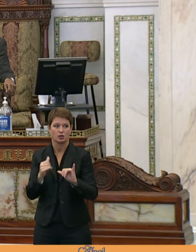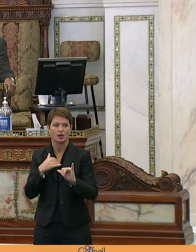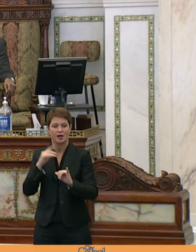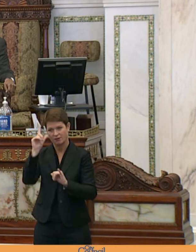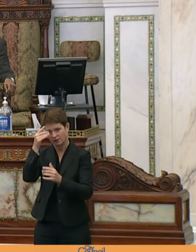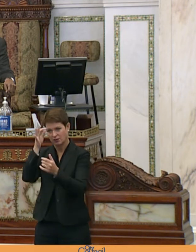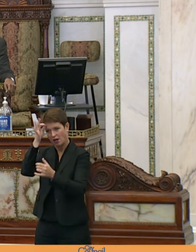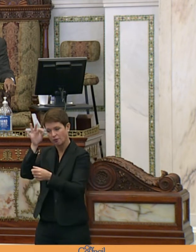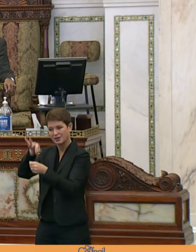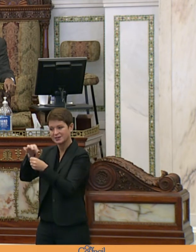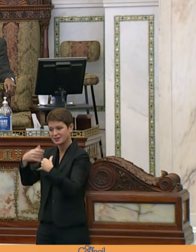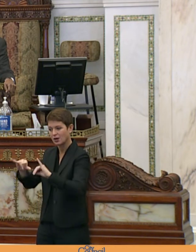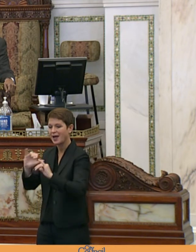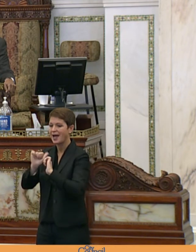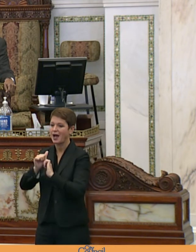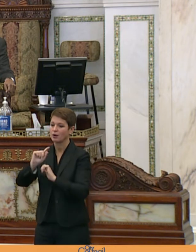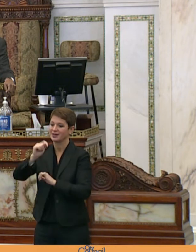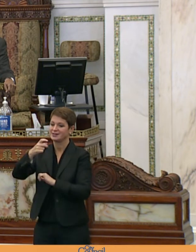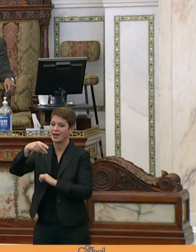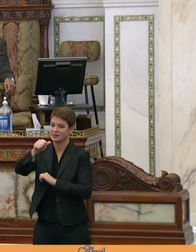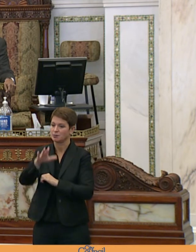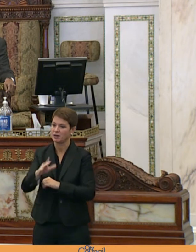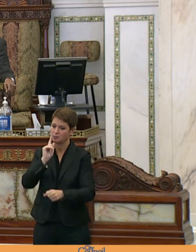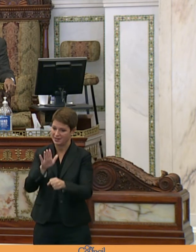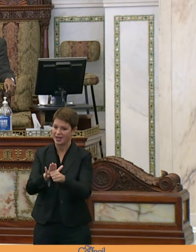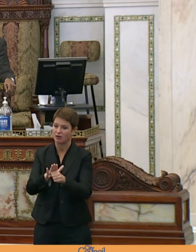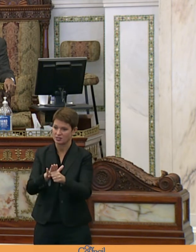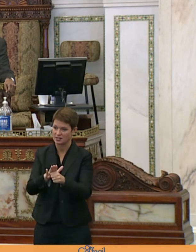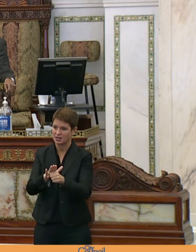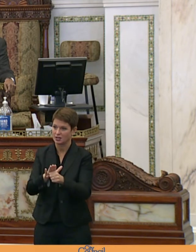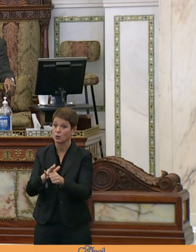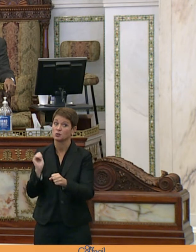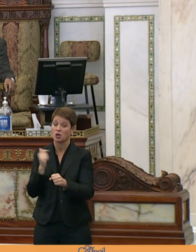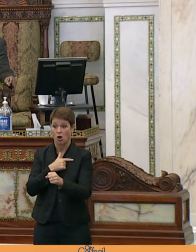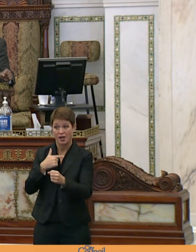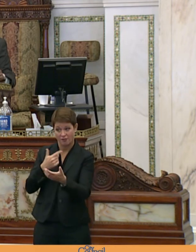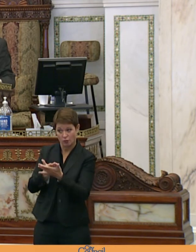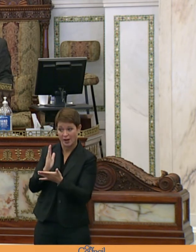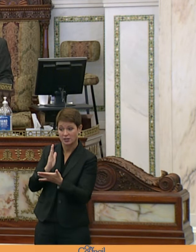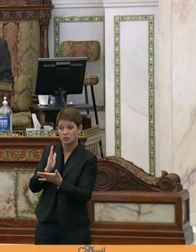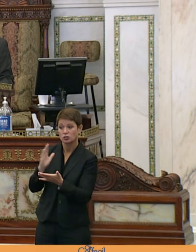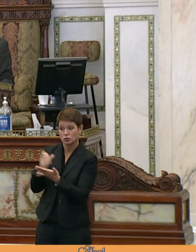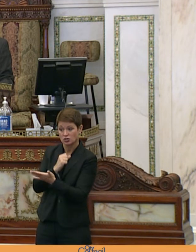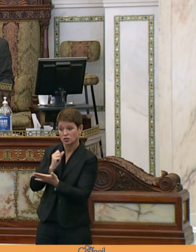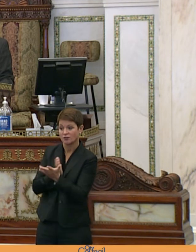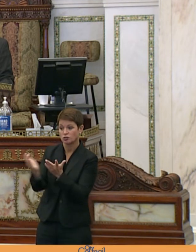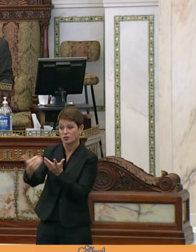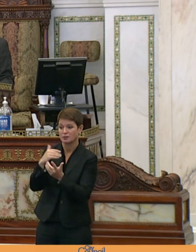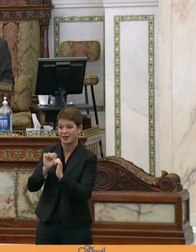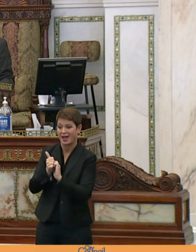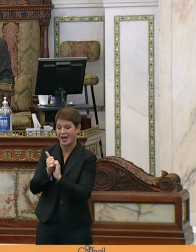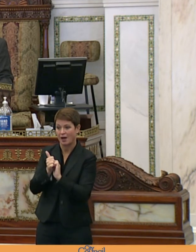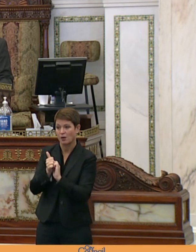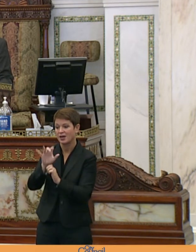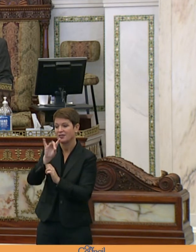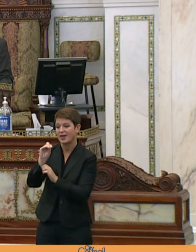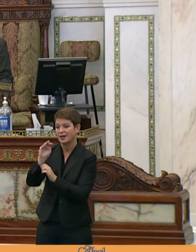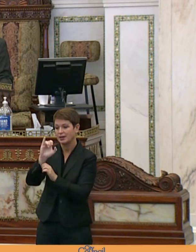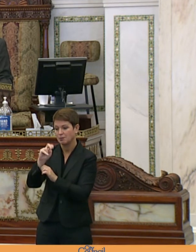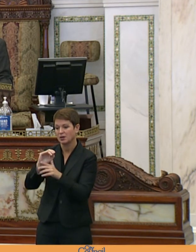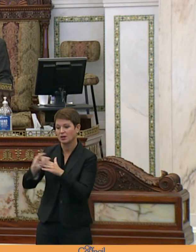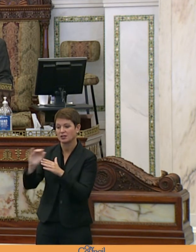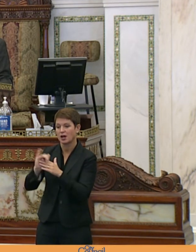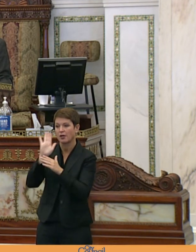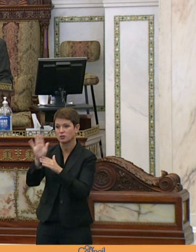how can taxpayers be guaranteed which we all rightfully deserve transparency of how the 80 million dollars